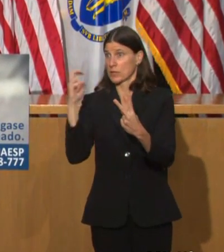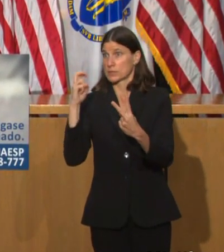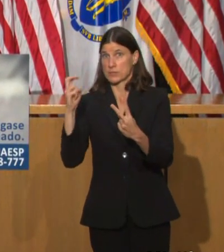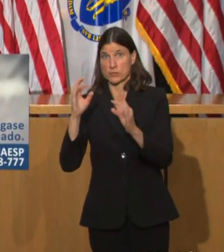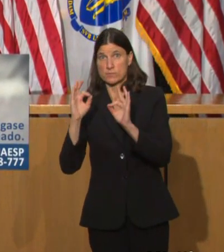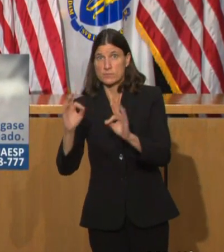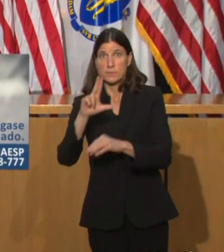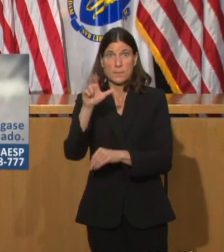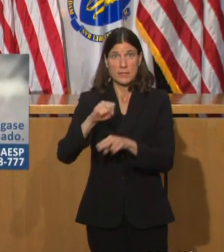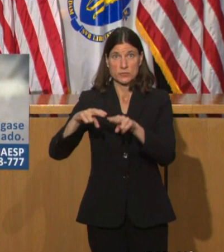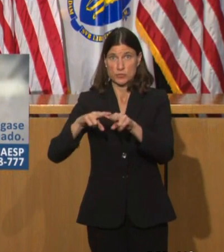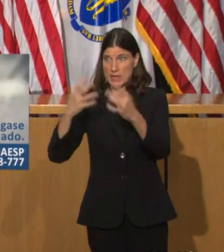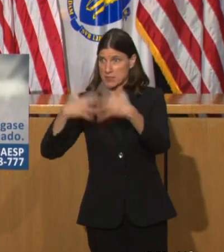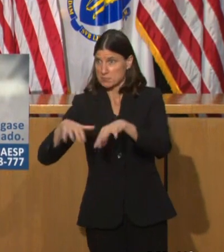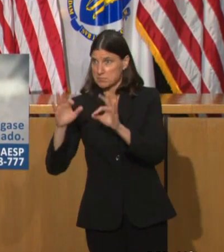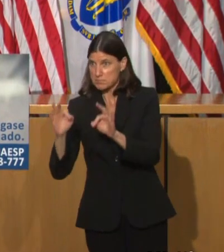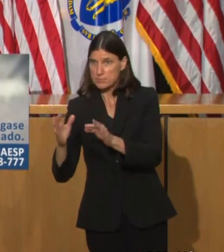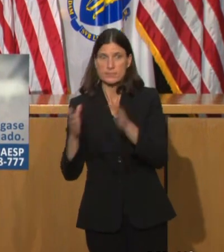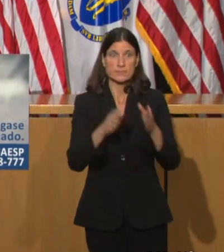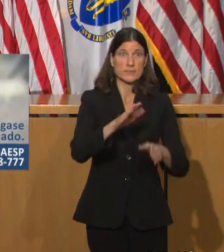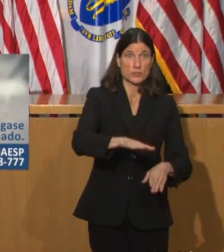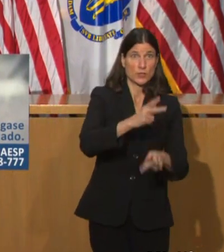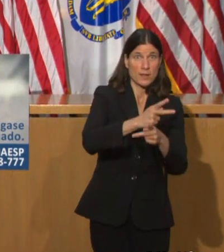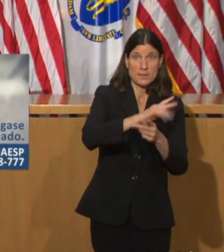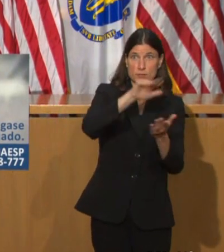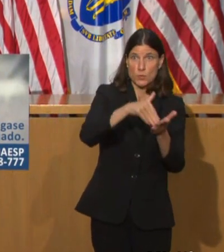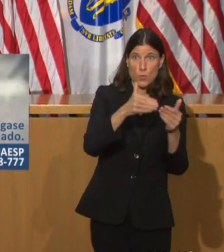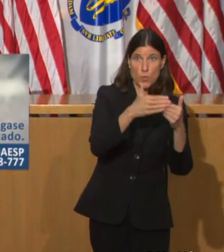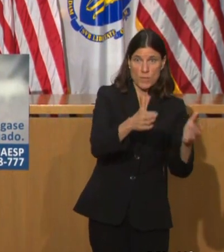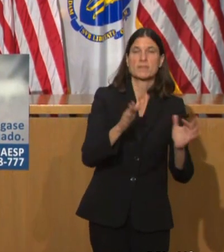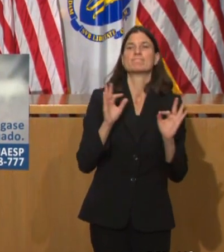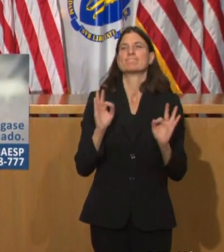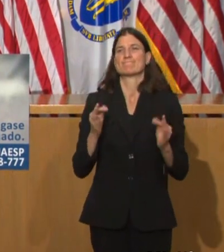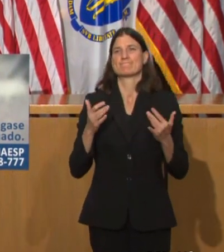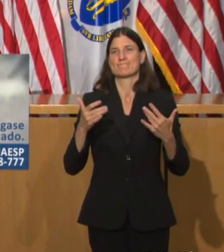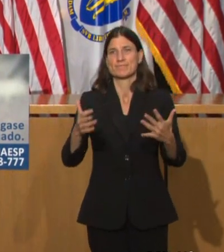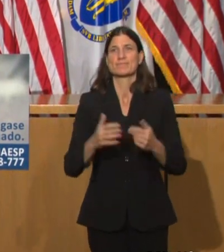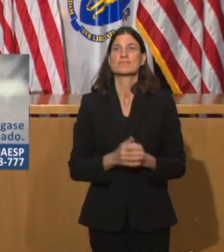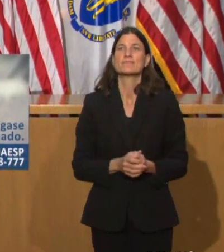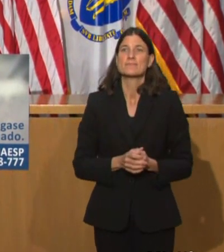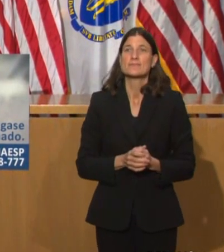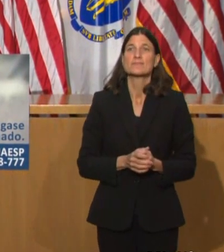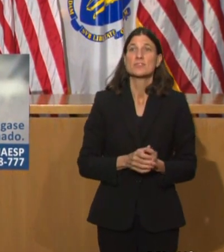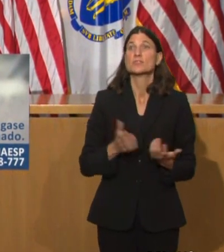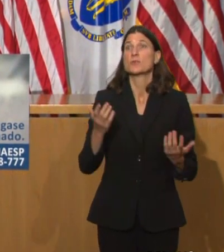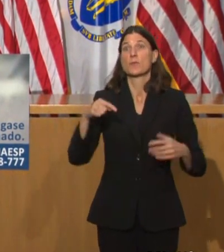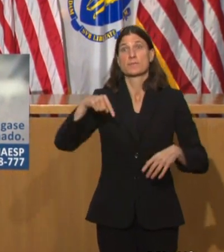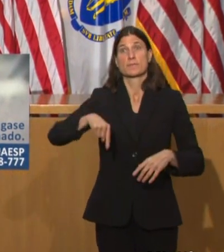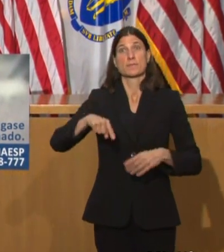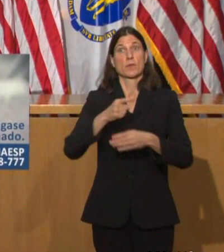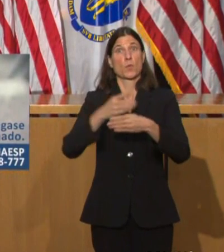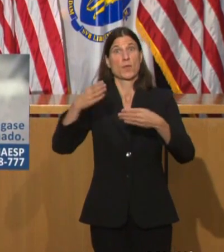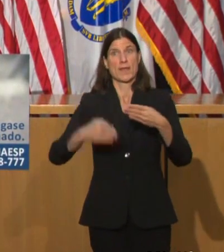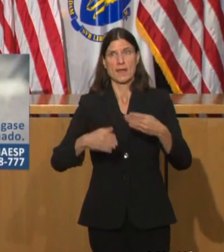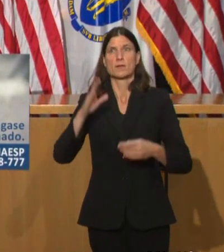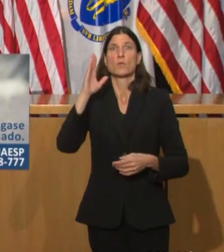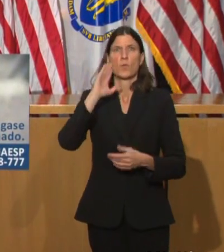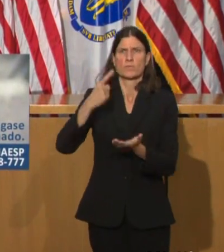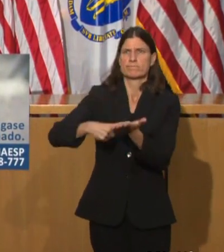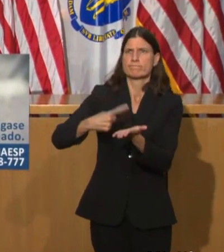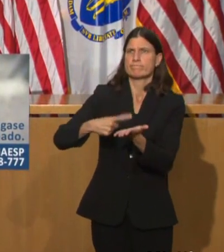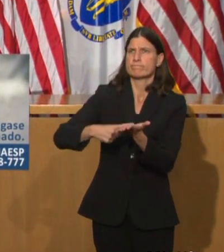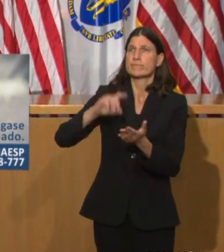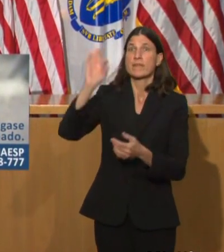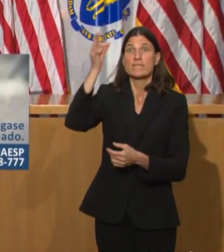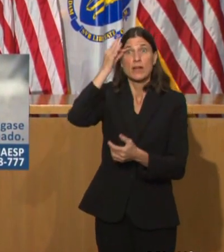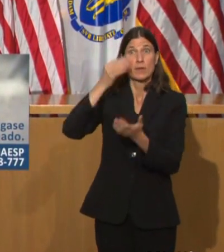submitted the details for our expanded testing proposal to the federal government. Utilizing $374 million